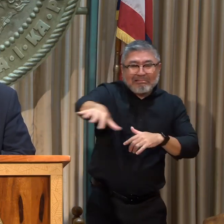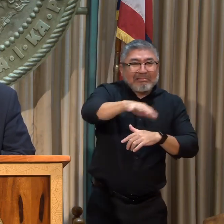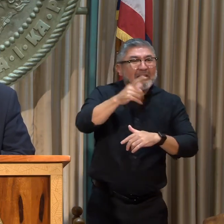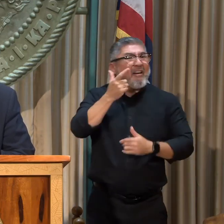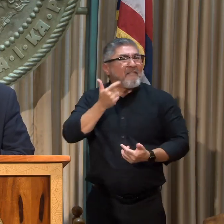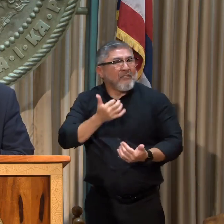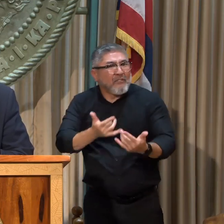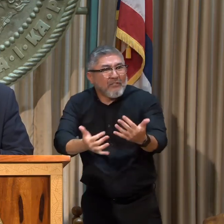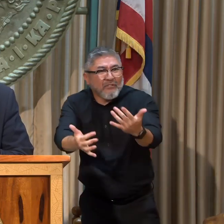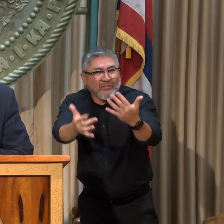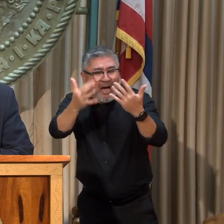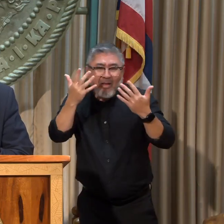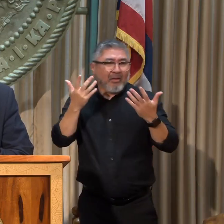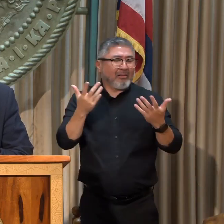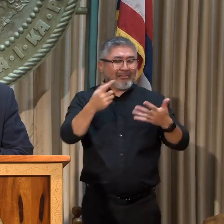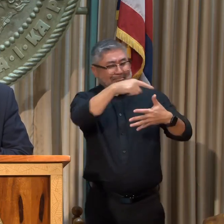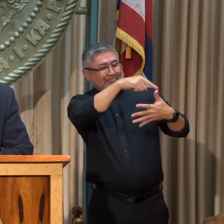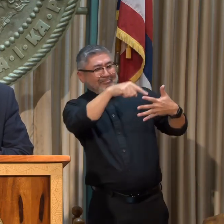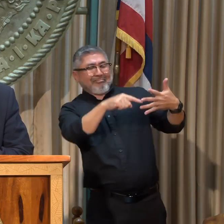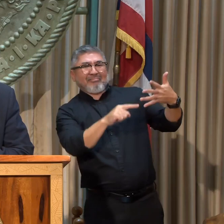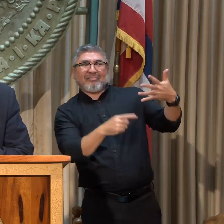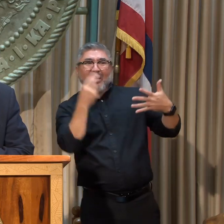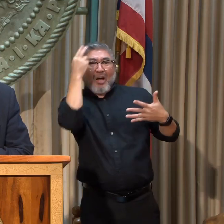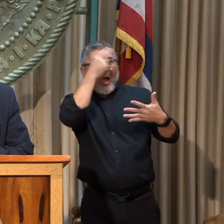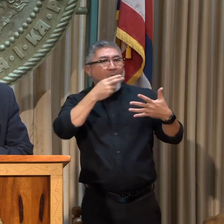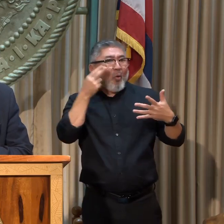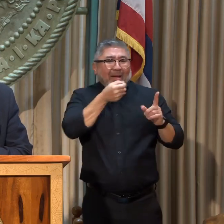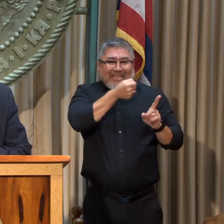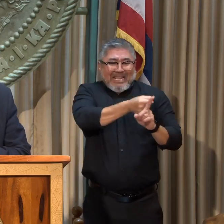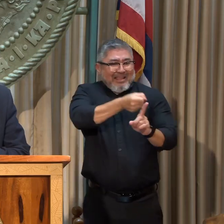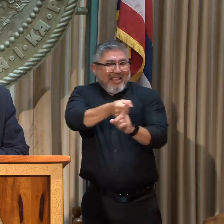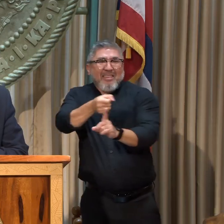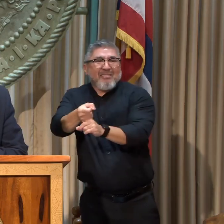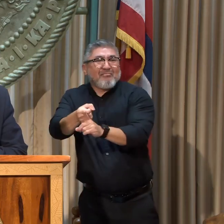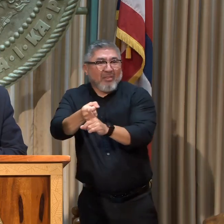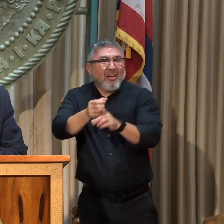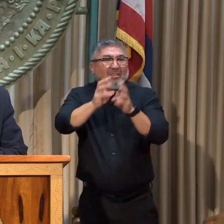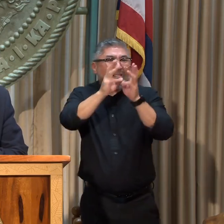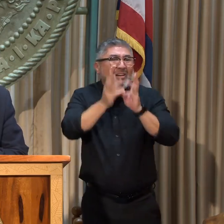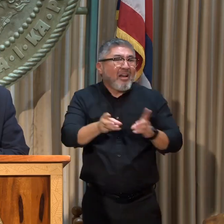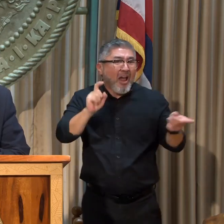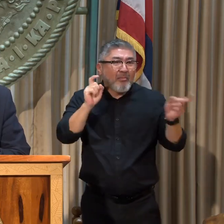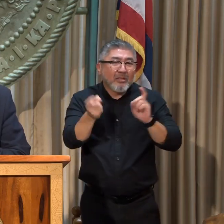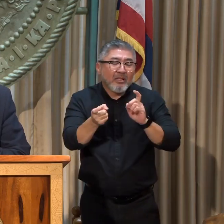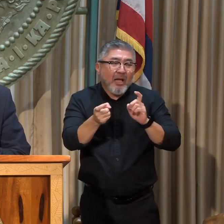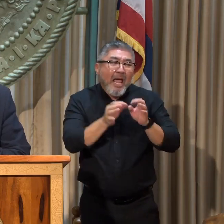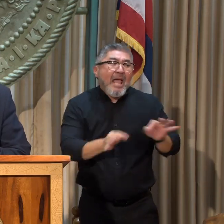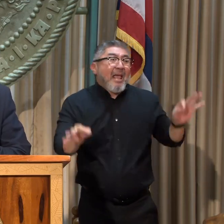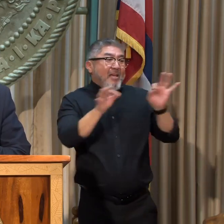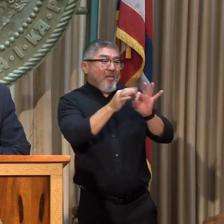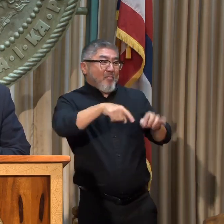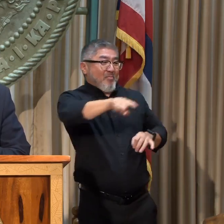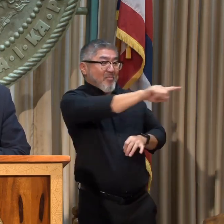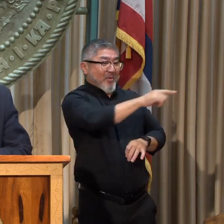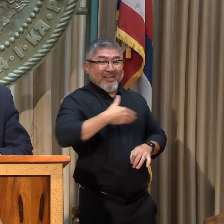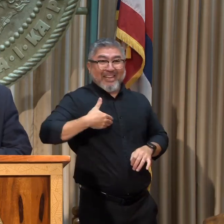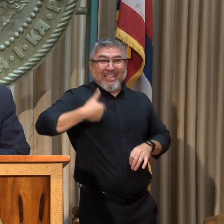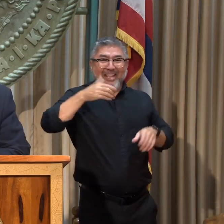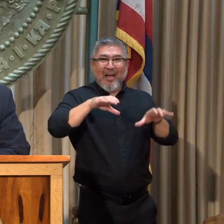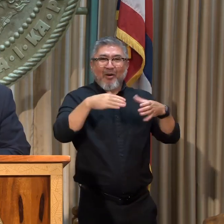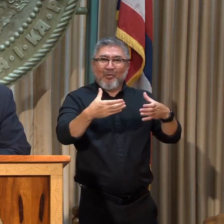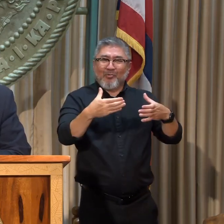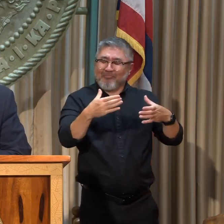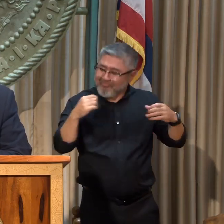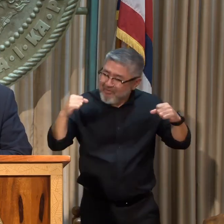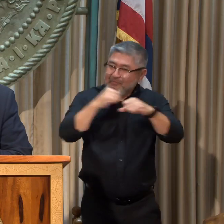fauna that are in the ocean. So it's very important that they stand up for the future. We've set ambitious